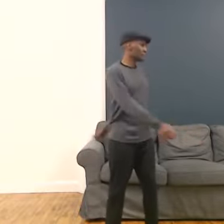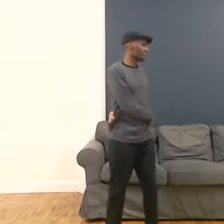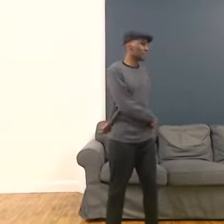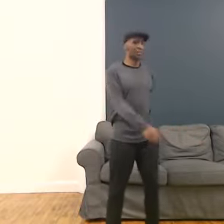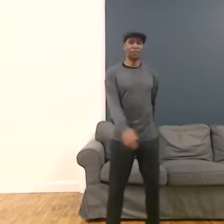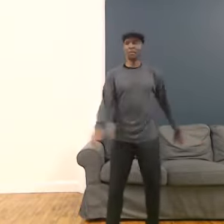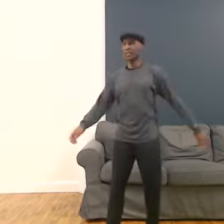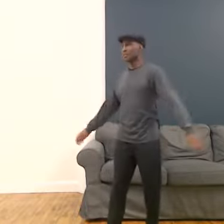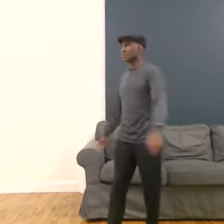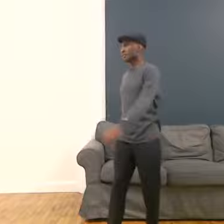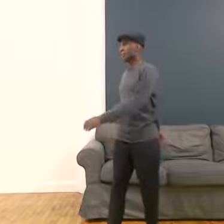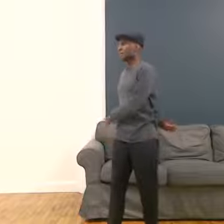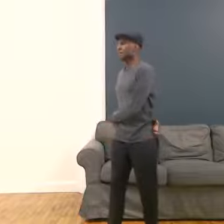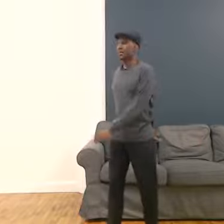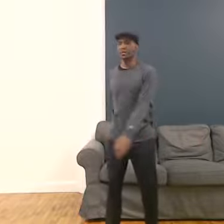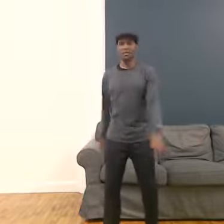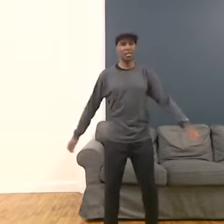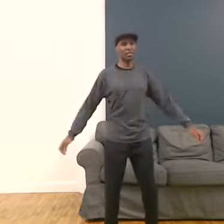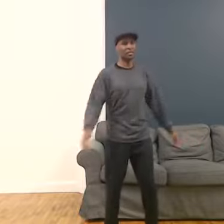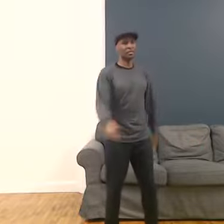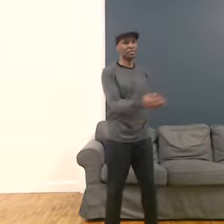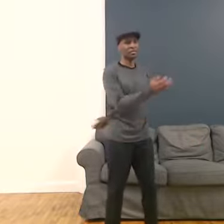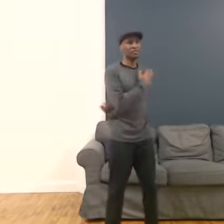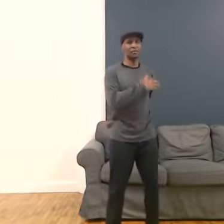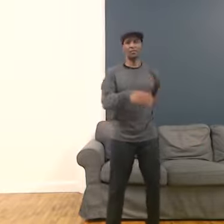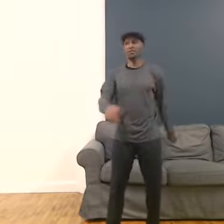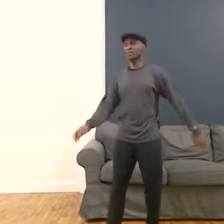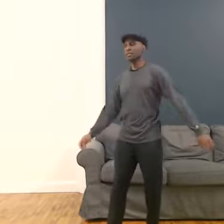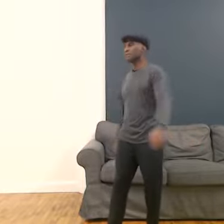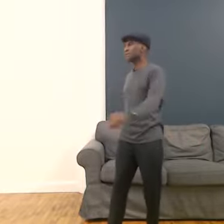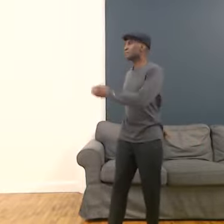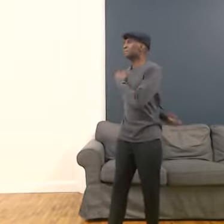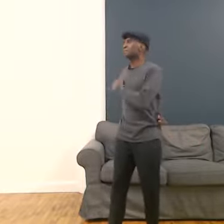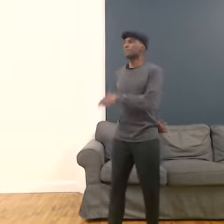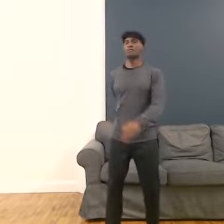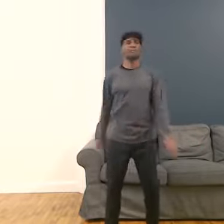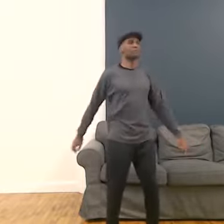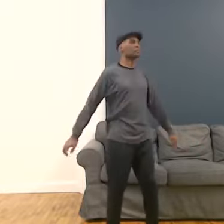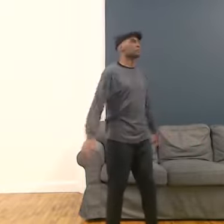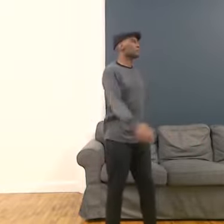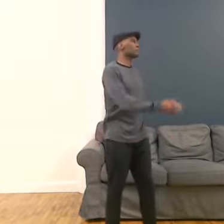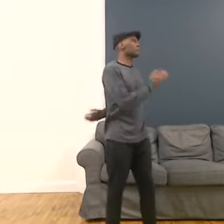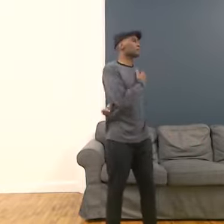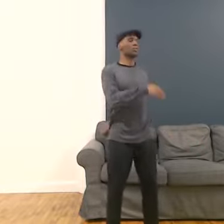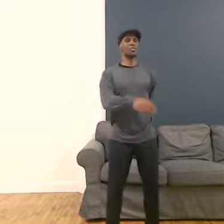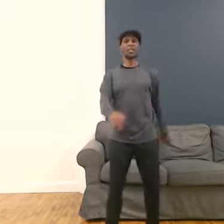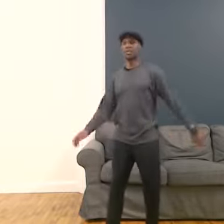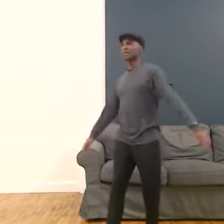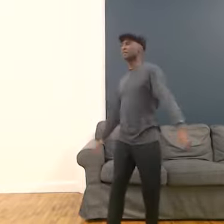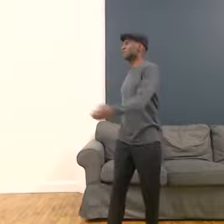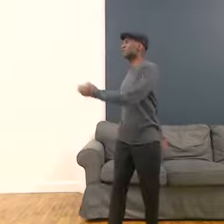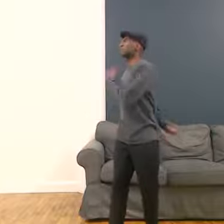If you like, you can tap the chest. The front hand. Notice how that feels.